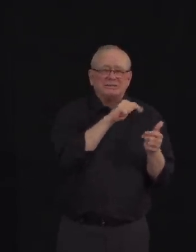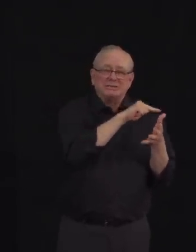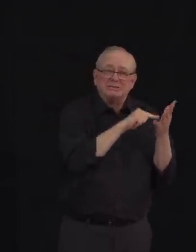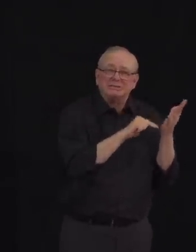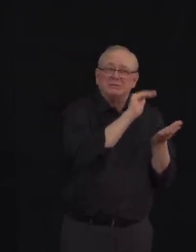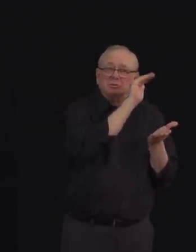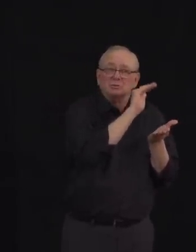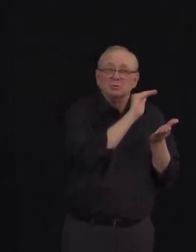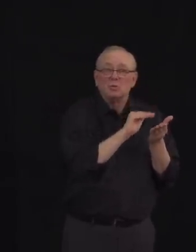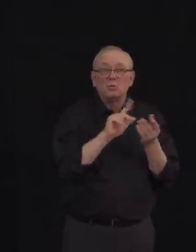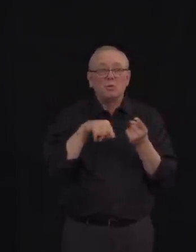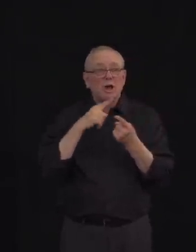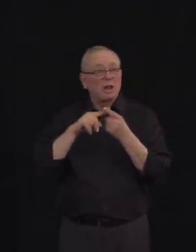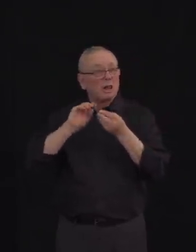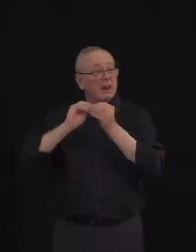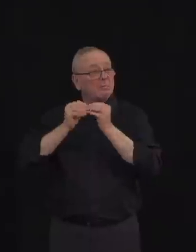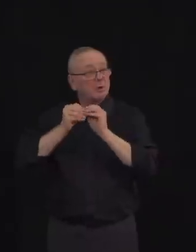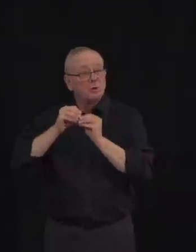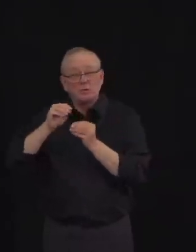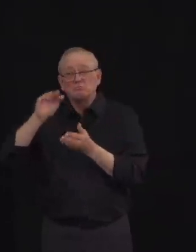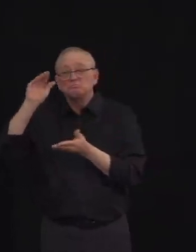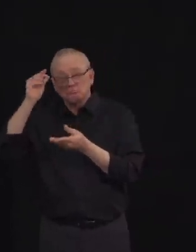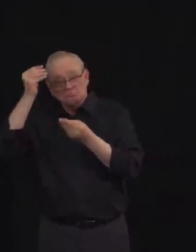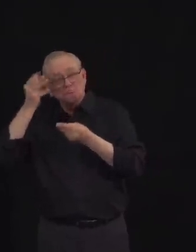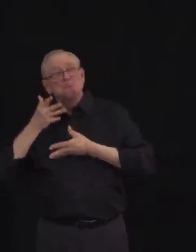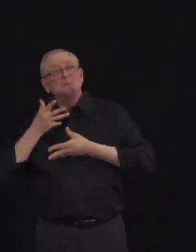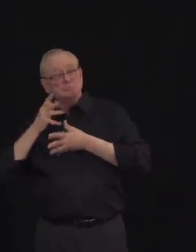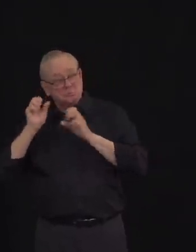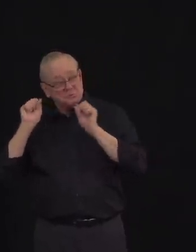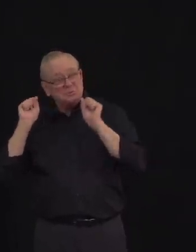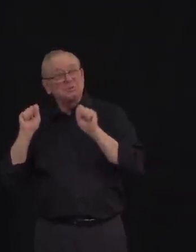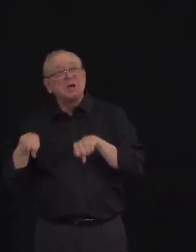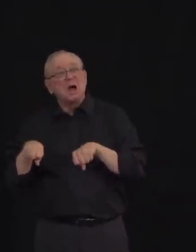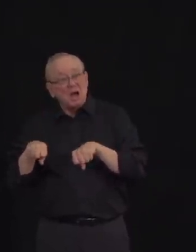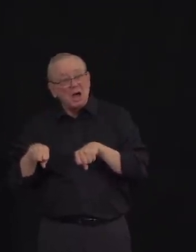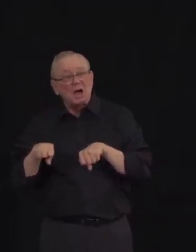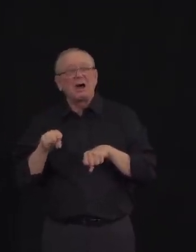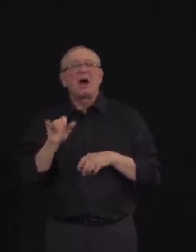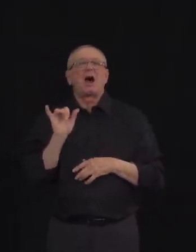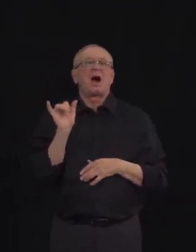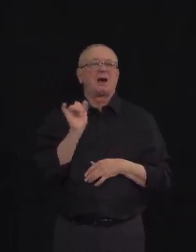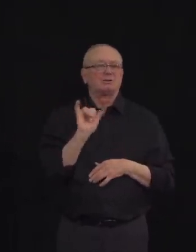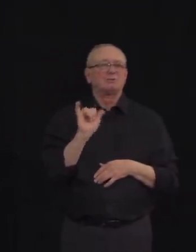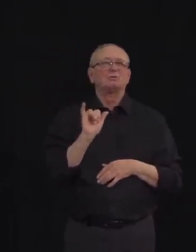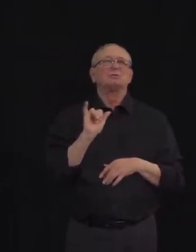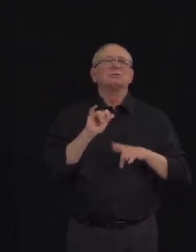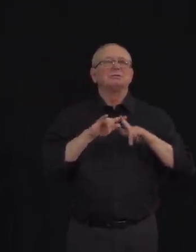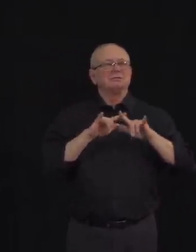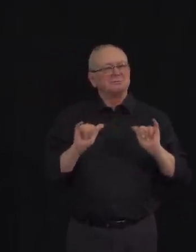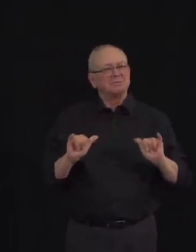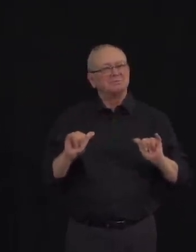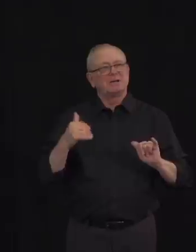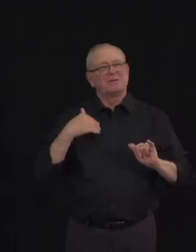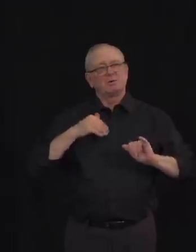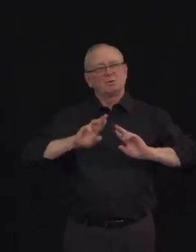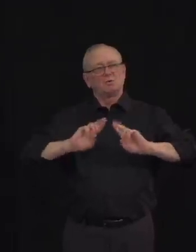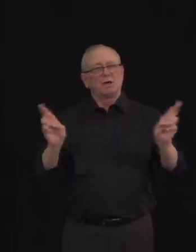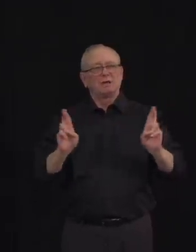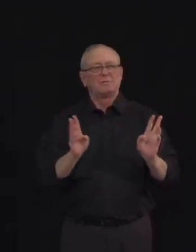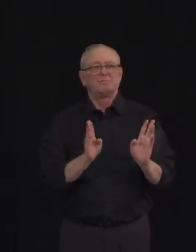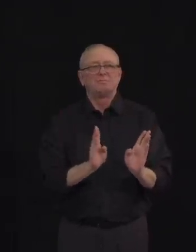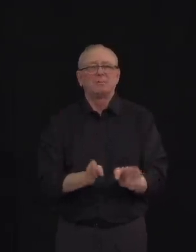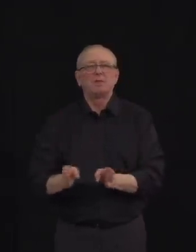we have the numbers to do so and also the infrastructure to be able to prevent further spread. Because